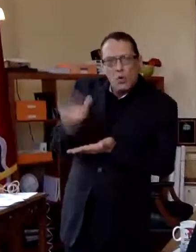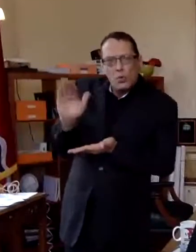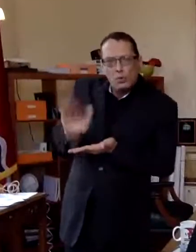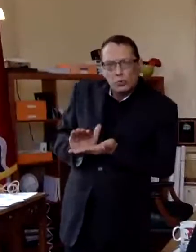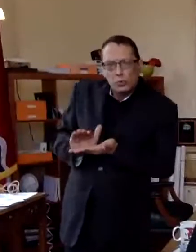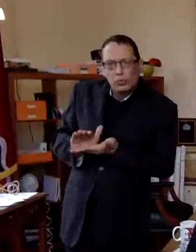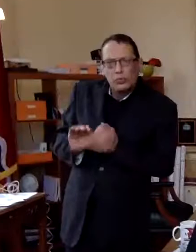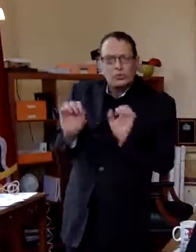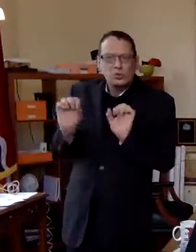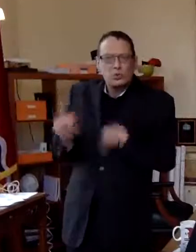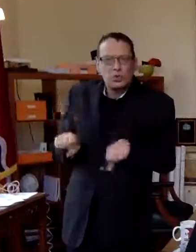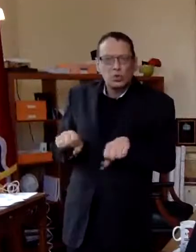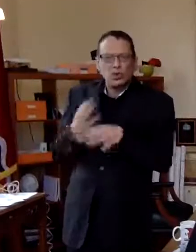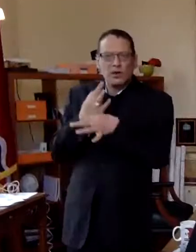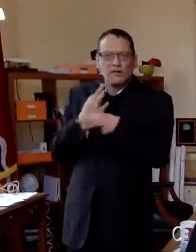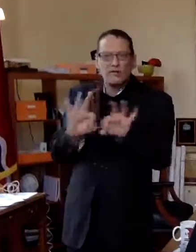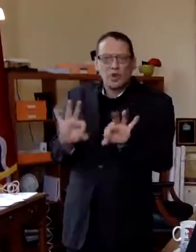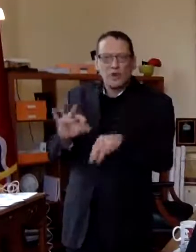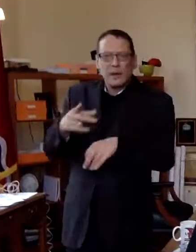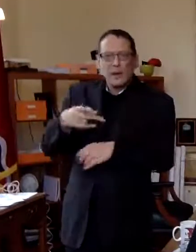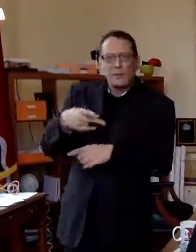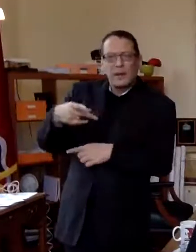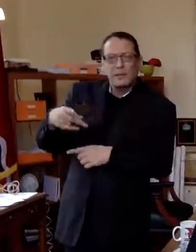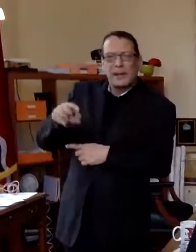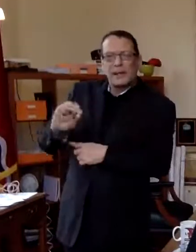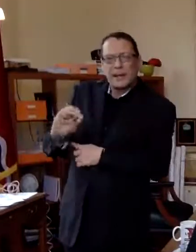community could get free ppe